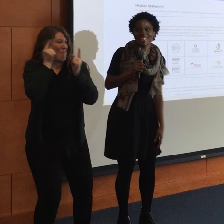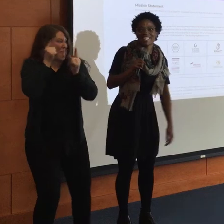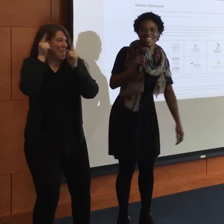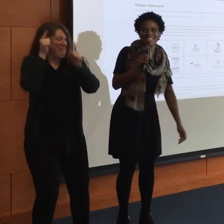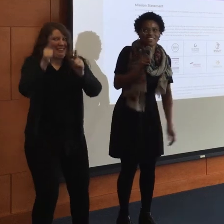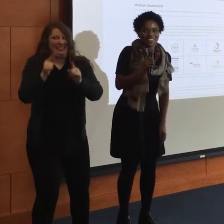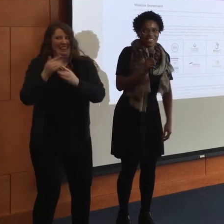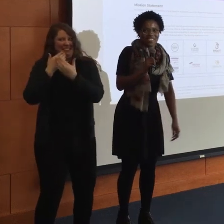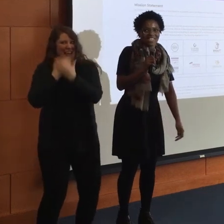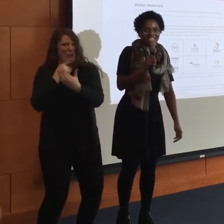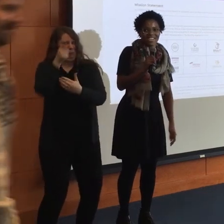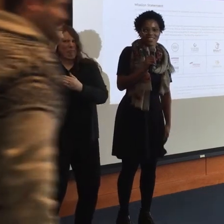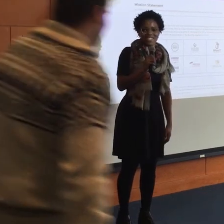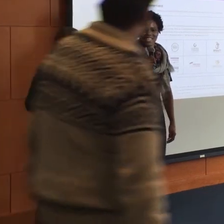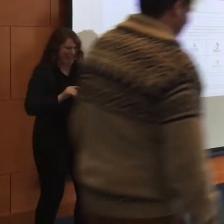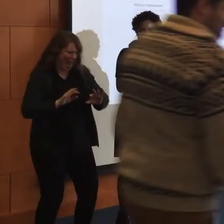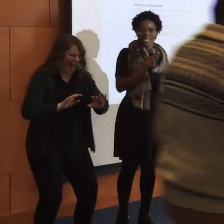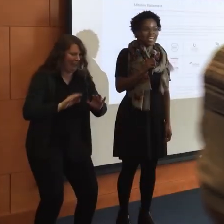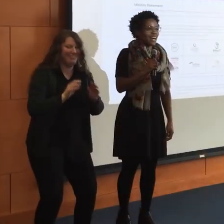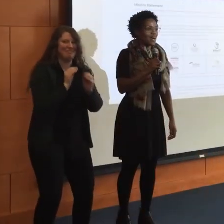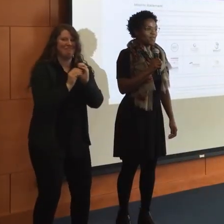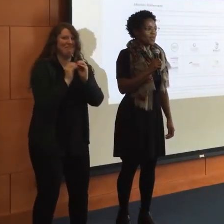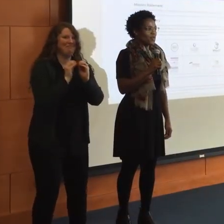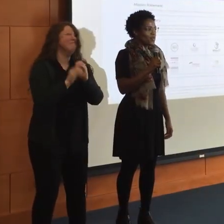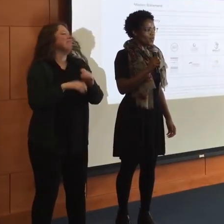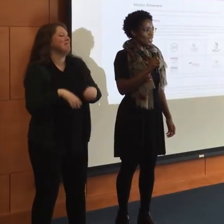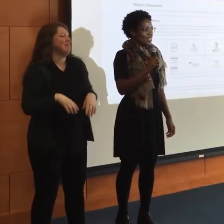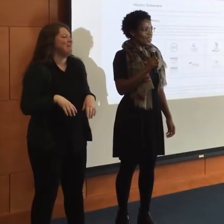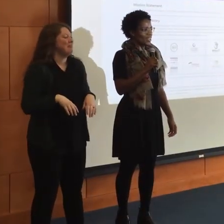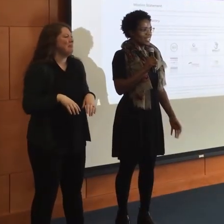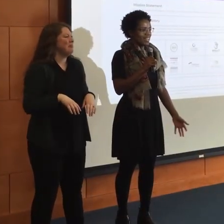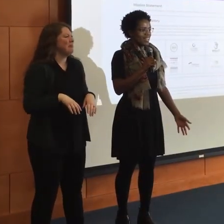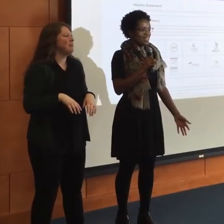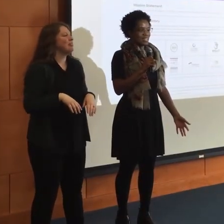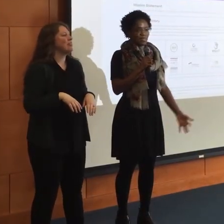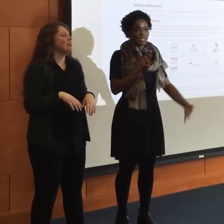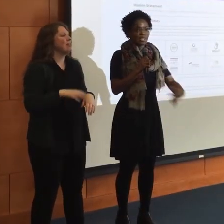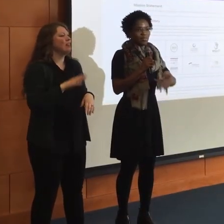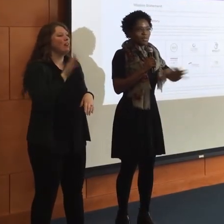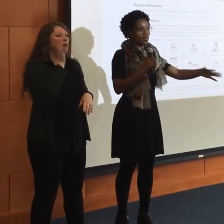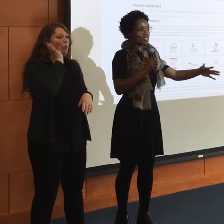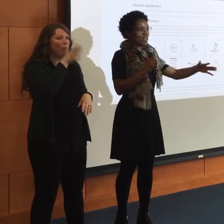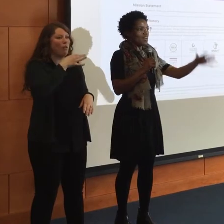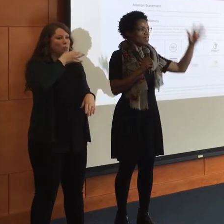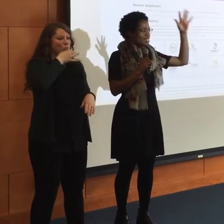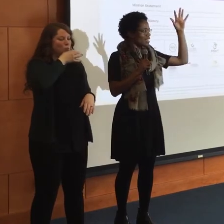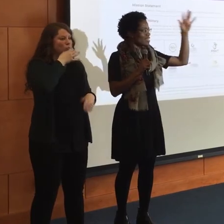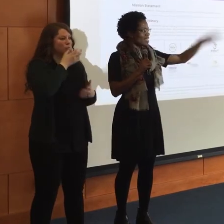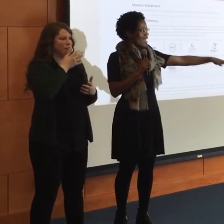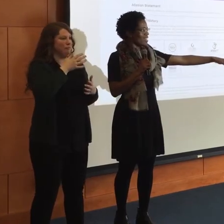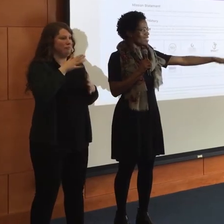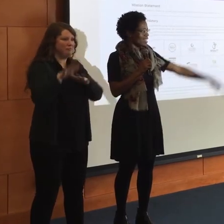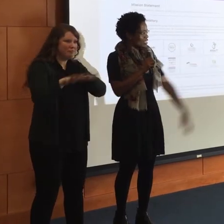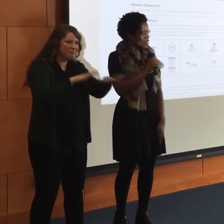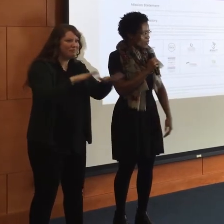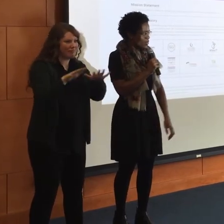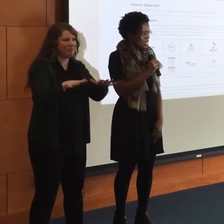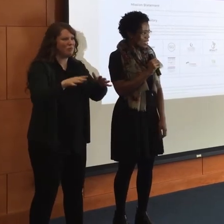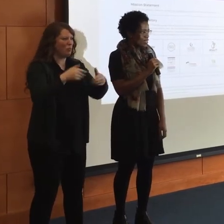Thank you there for coming in to help us set up. We are going to spend a little bit more time eating snacks, getting to know folks at your